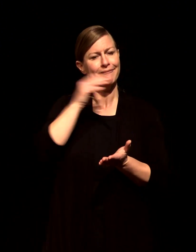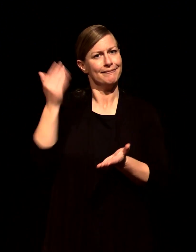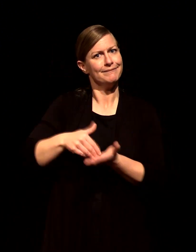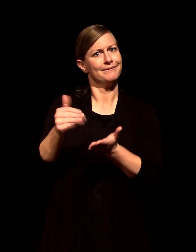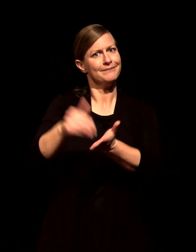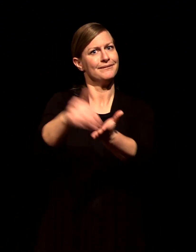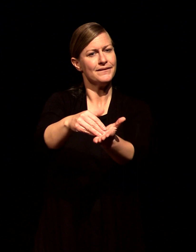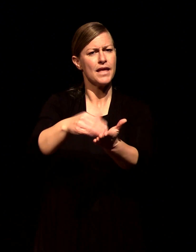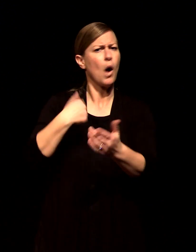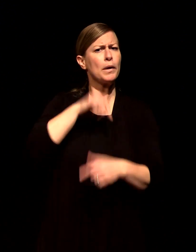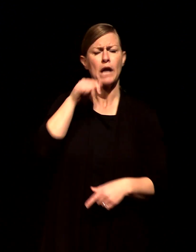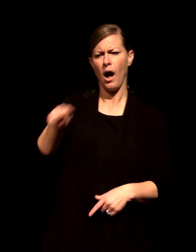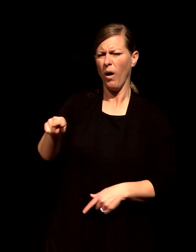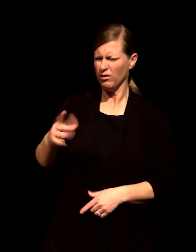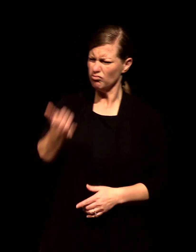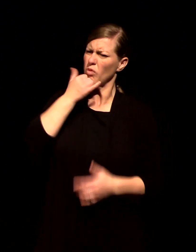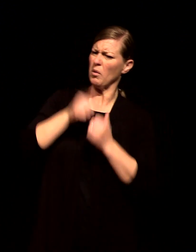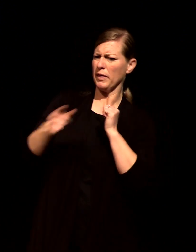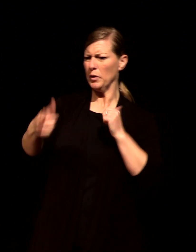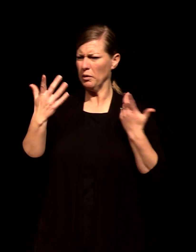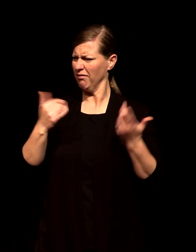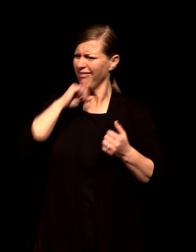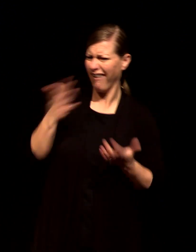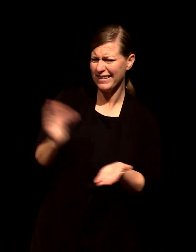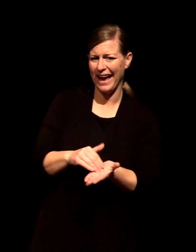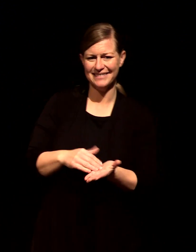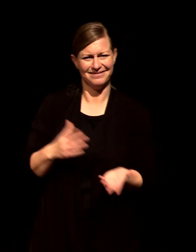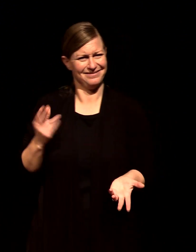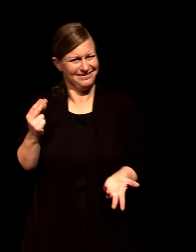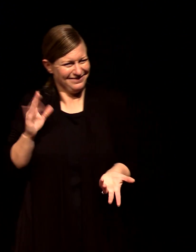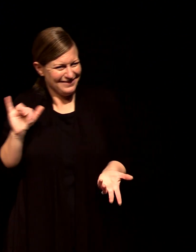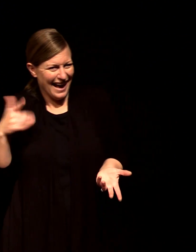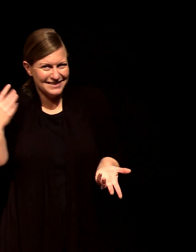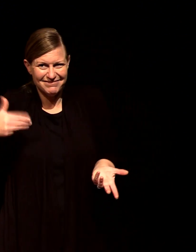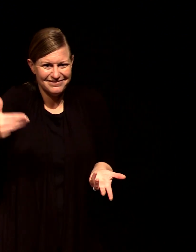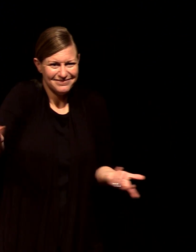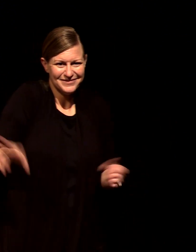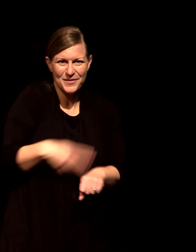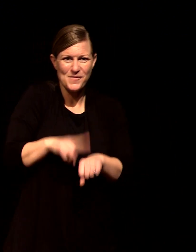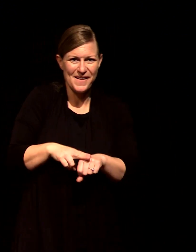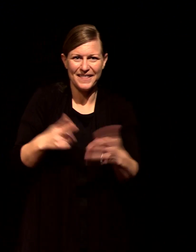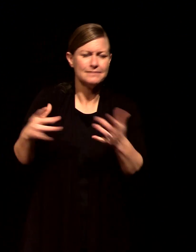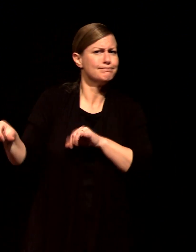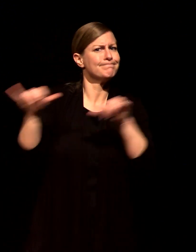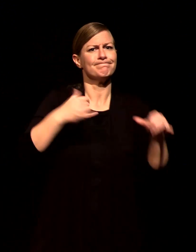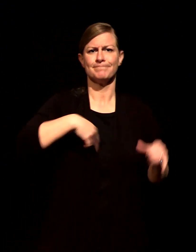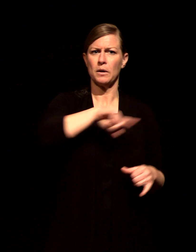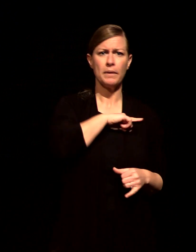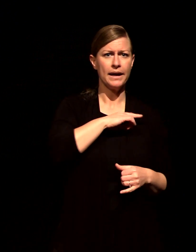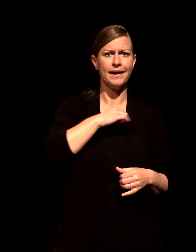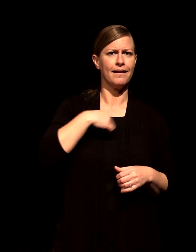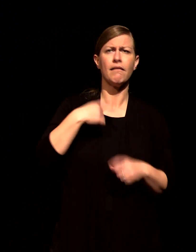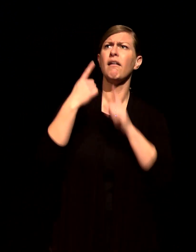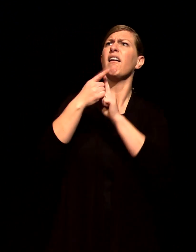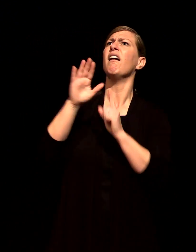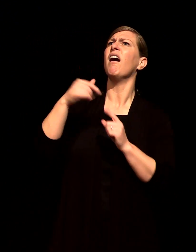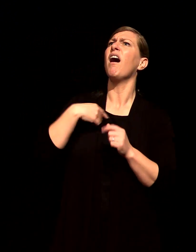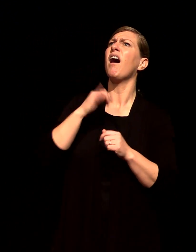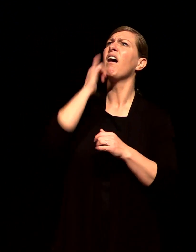to keep changing them and if we can kind of in some weird way around that example get this image of a